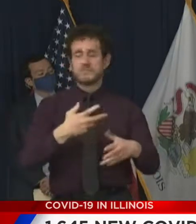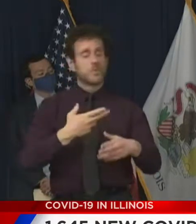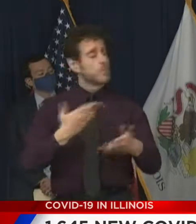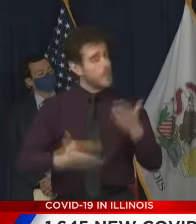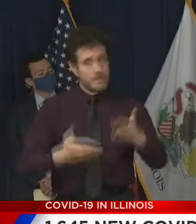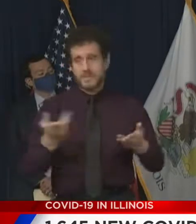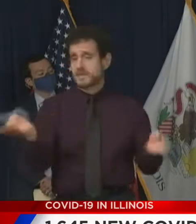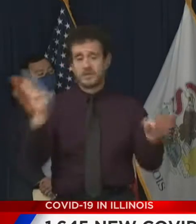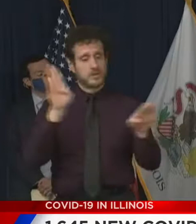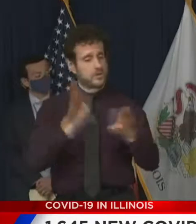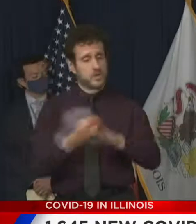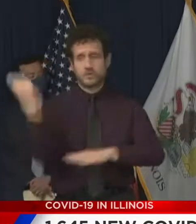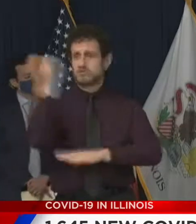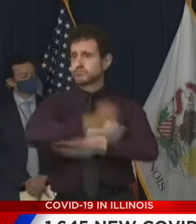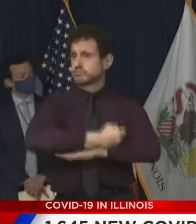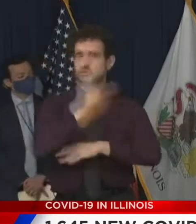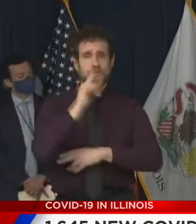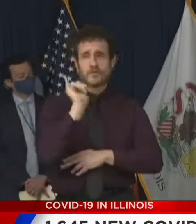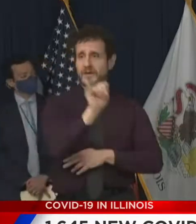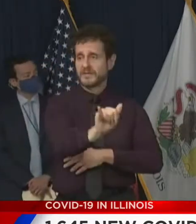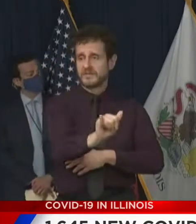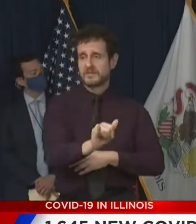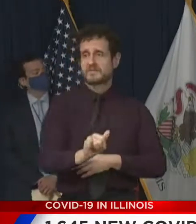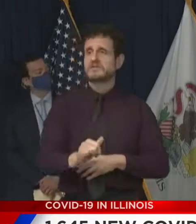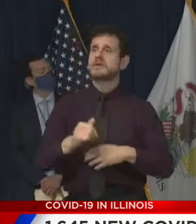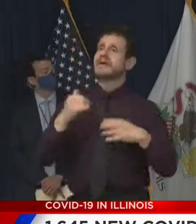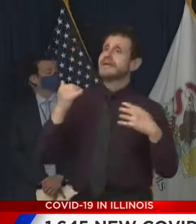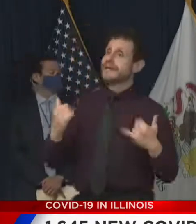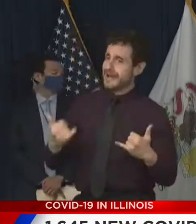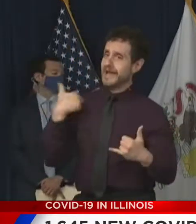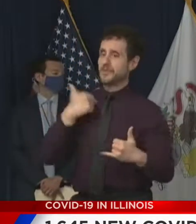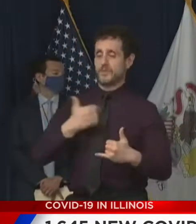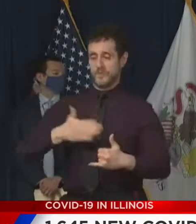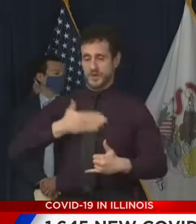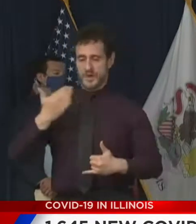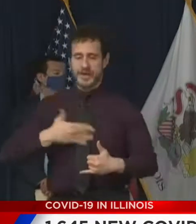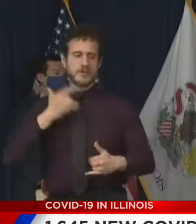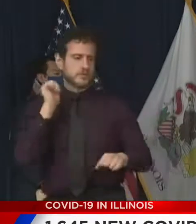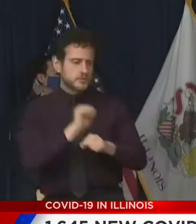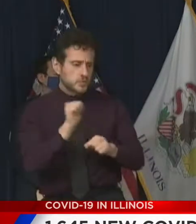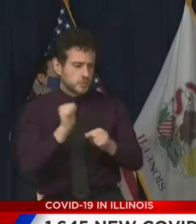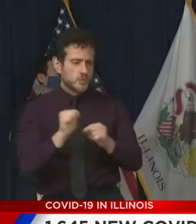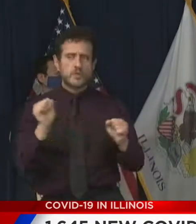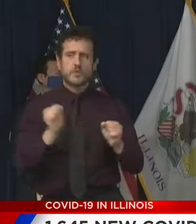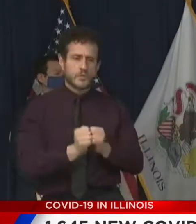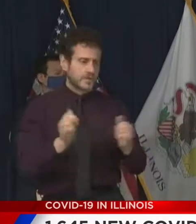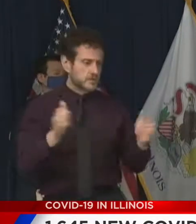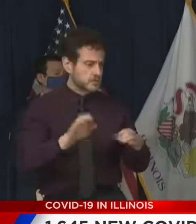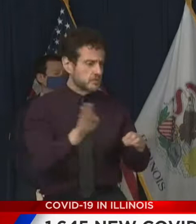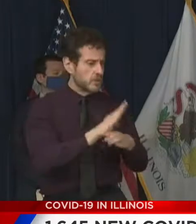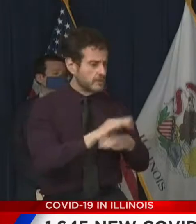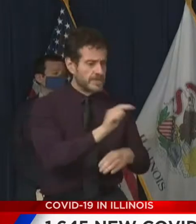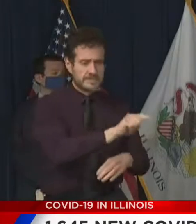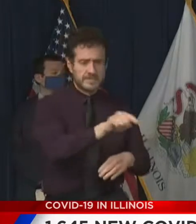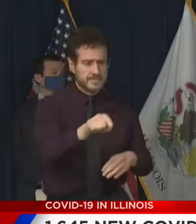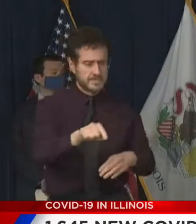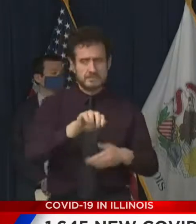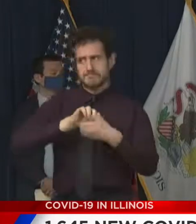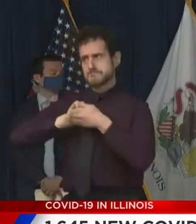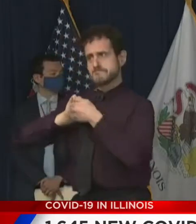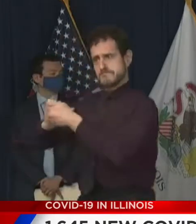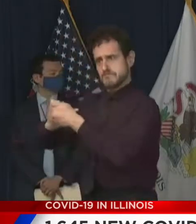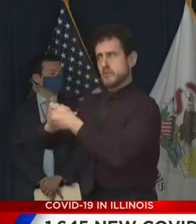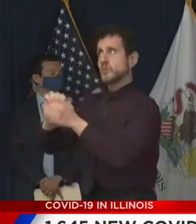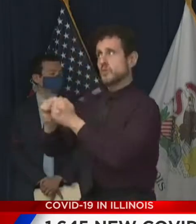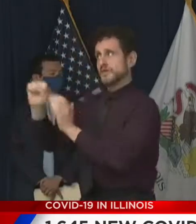we are happy to be a partner and pledge our continued partnership, not just with the